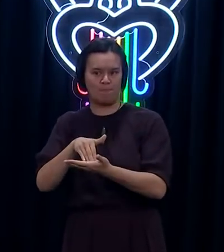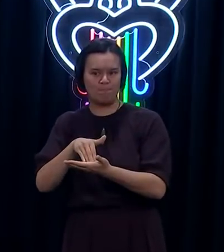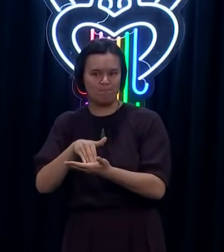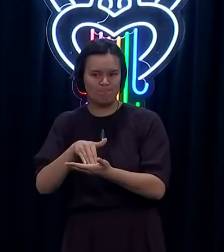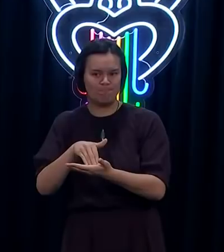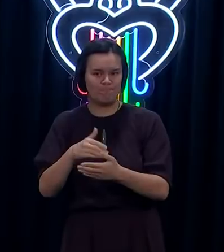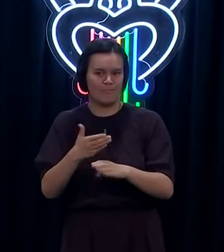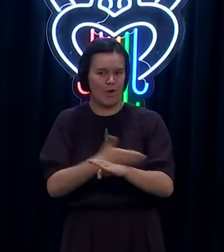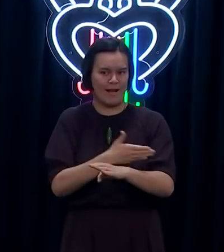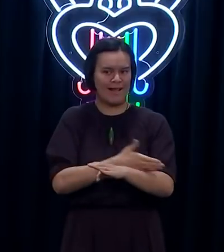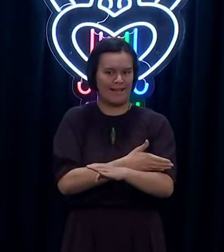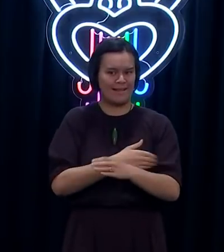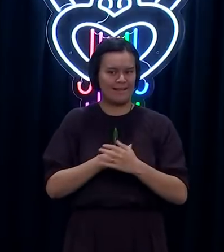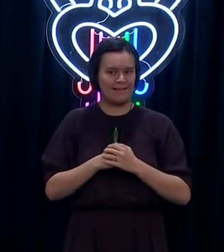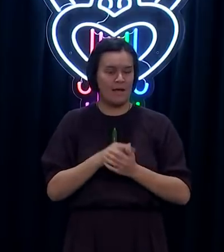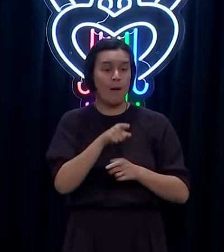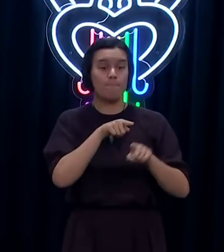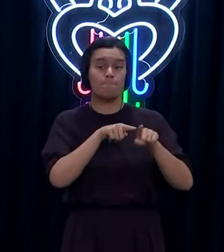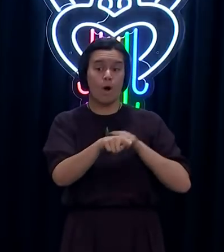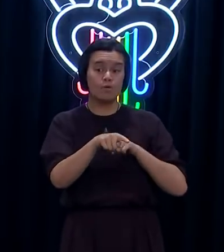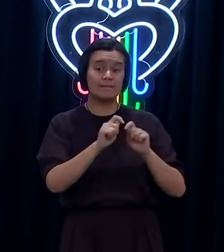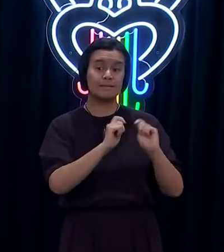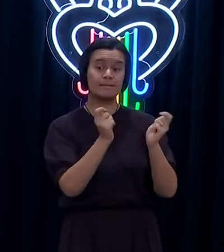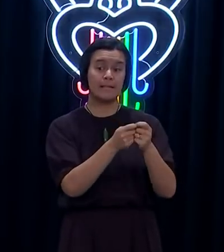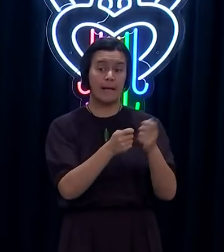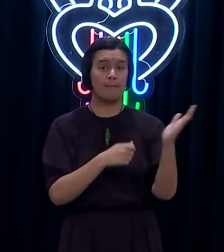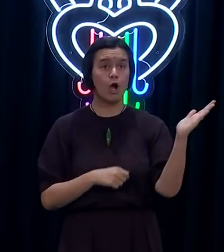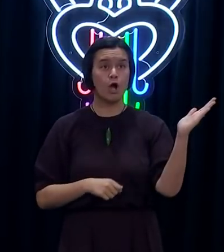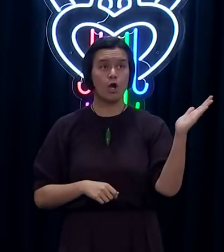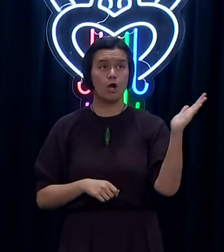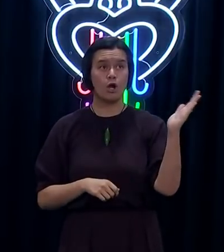those cricket members will be coming back from